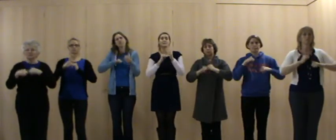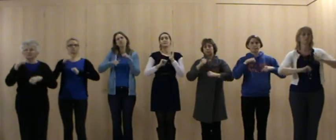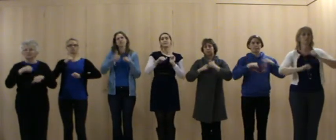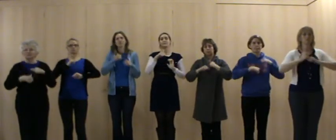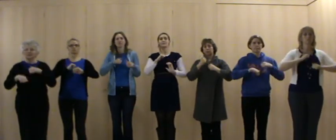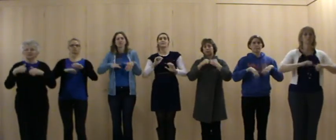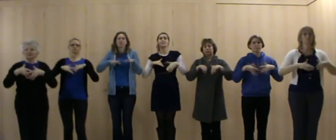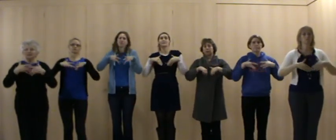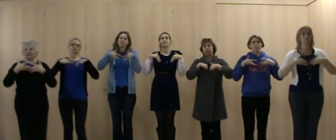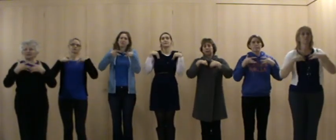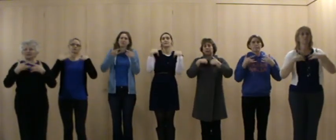no less.